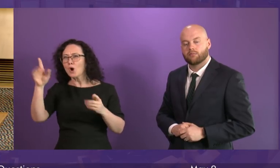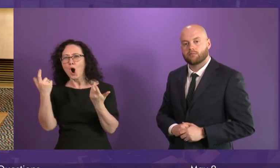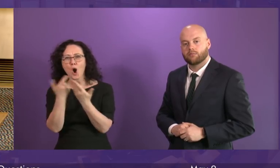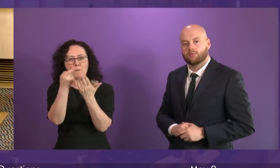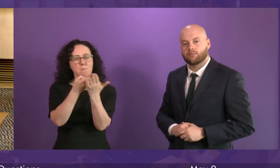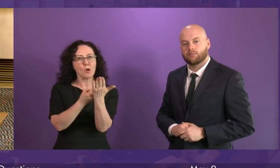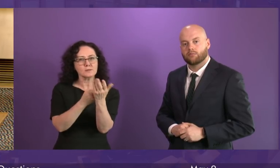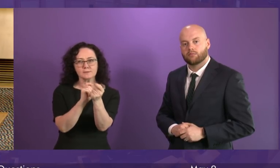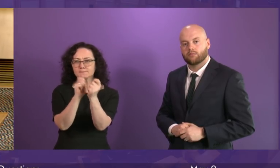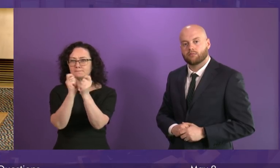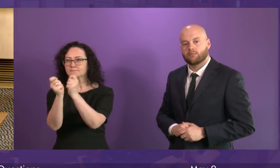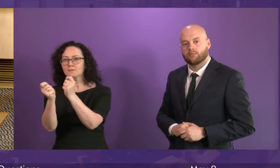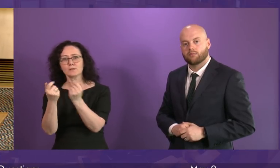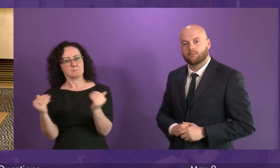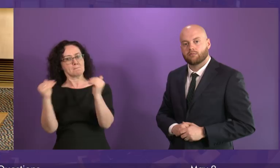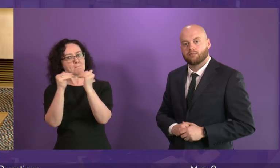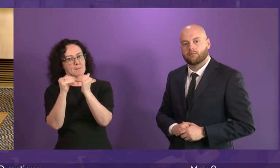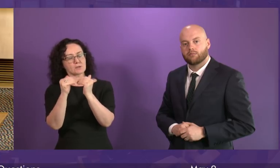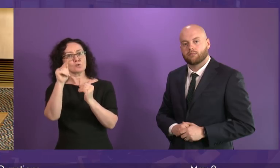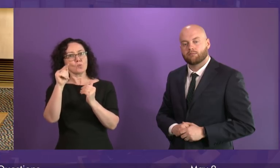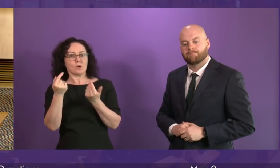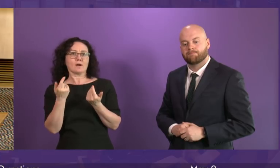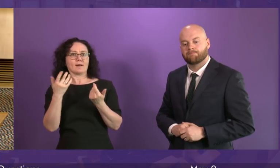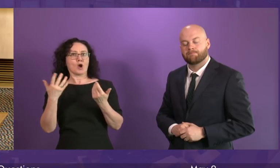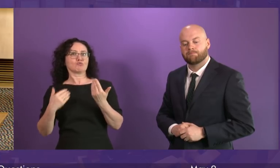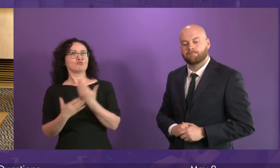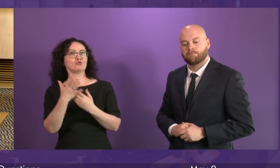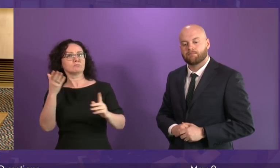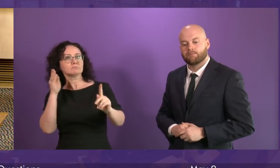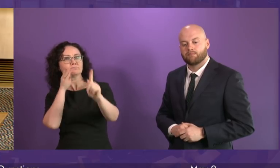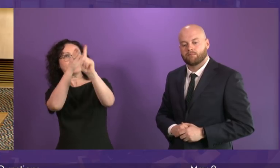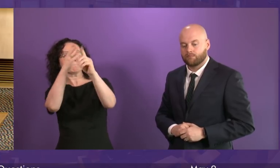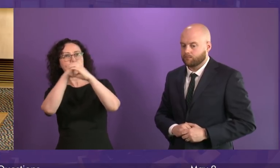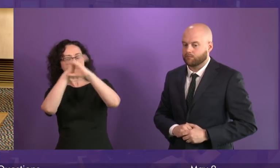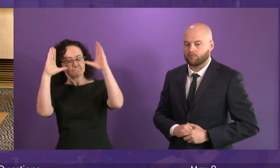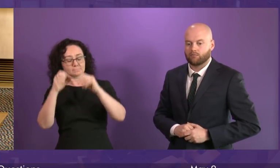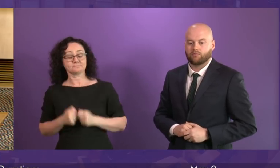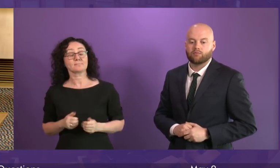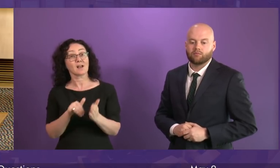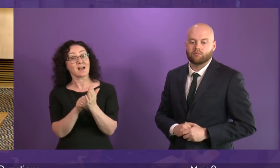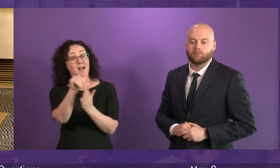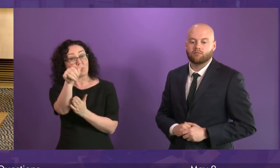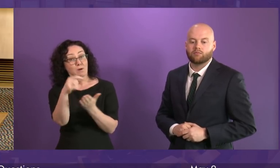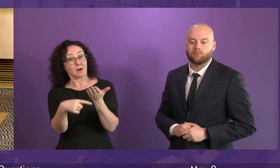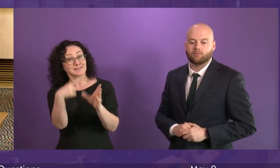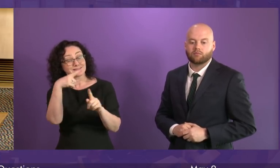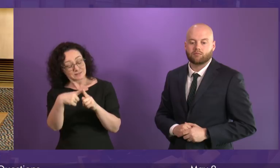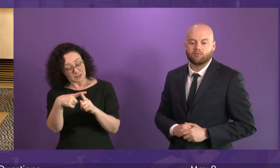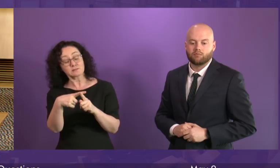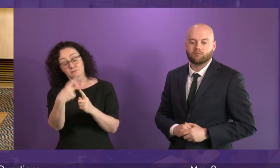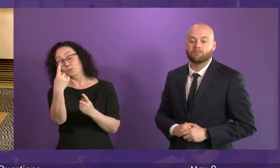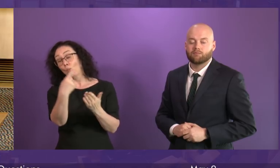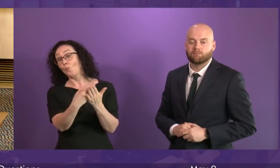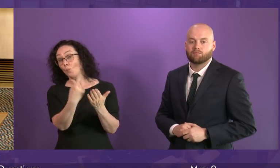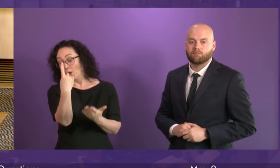policies to make sure that they do align with that increased scale of ambition. The air departure tax is one of those policies. There's a case that can be